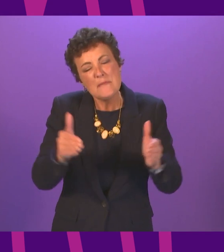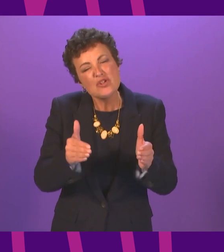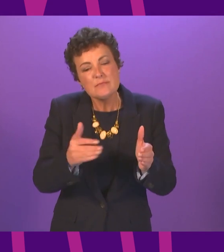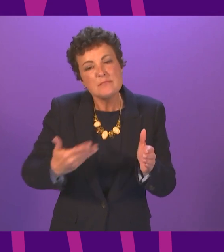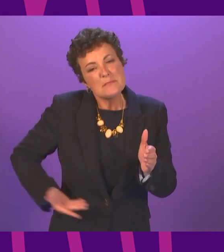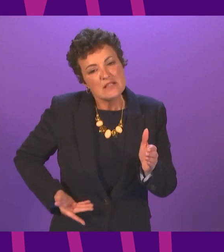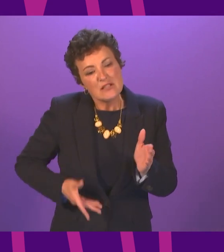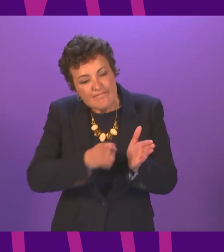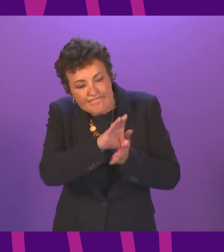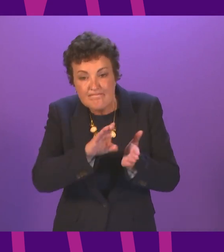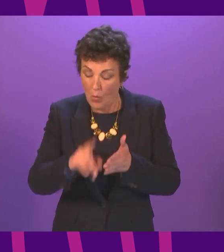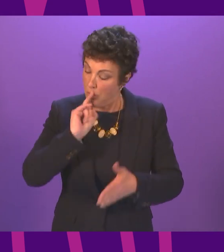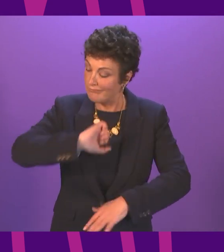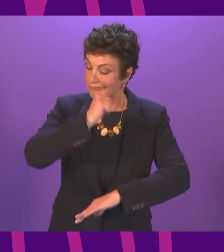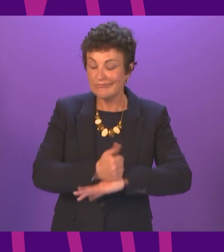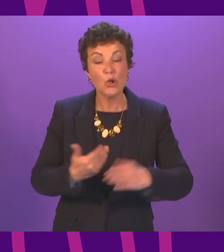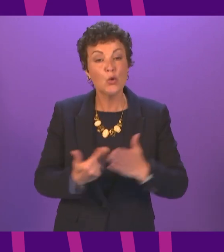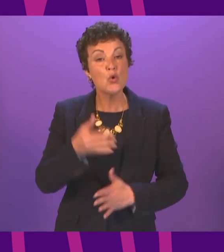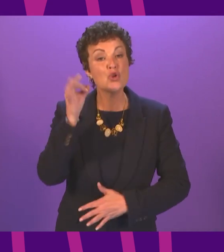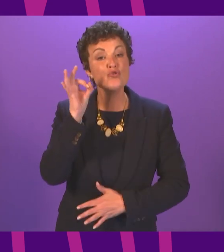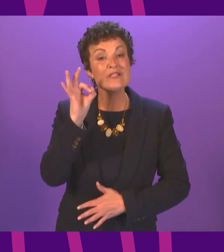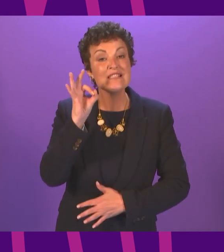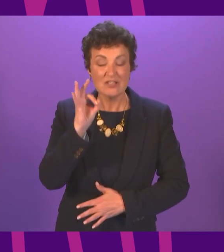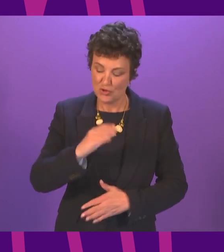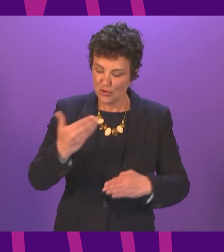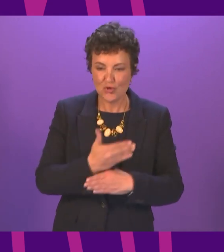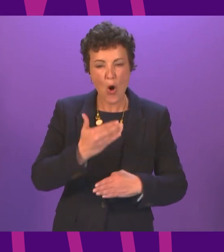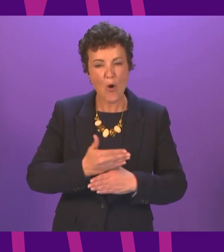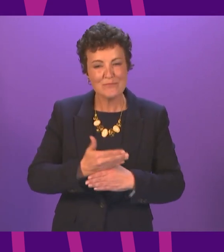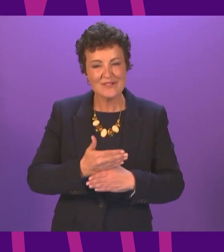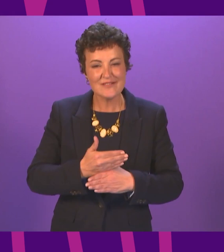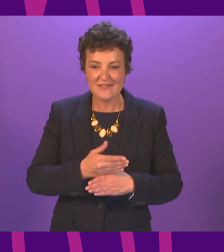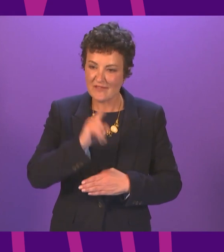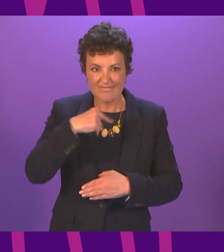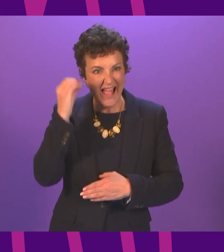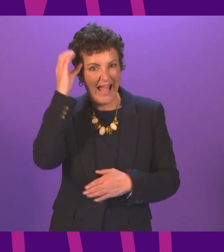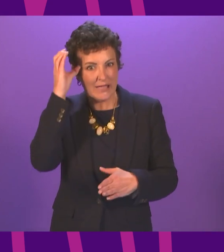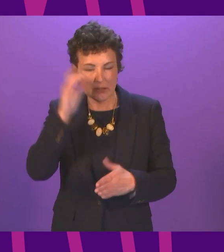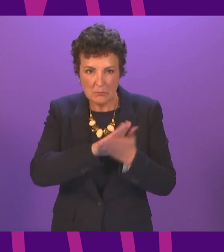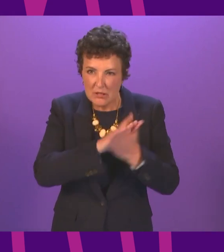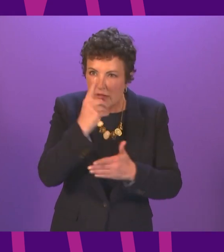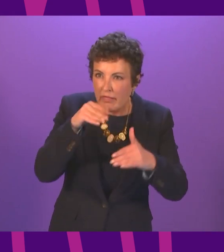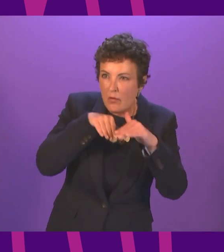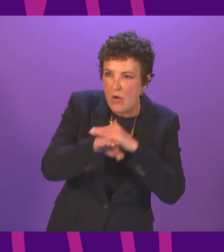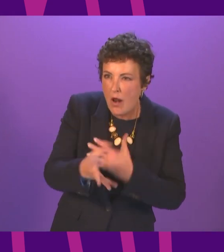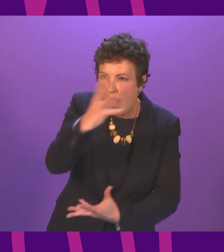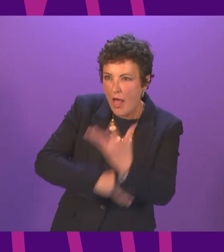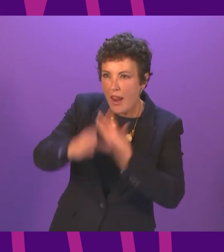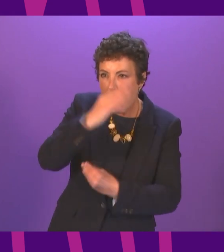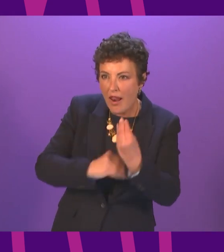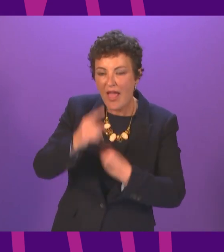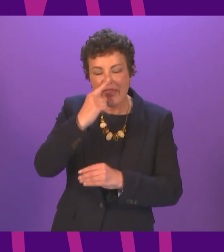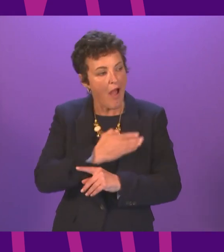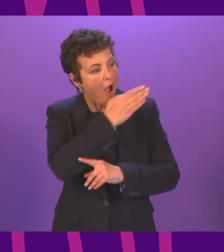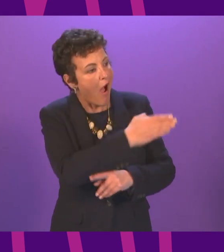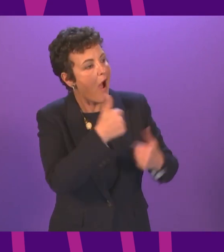We will set up a new green jobs workforce academy to help people get the skills they need to move into new, greener jobs. This